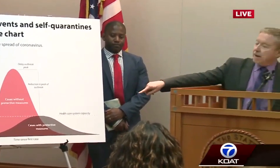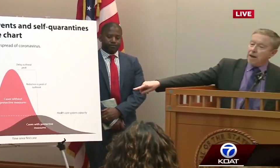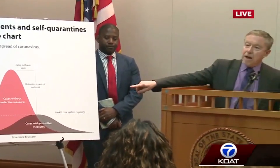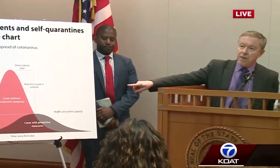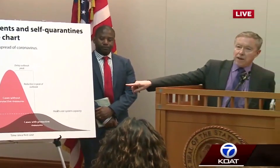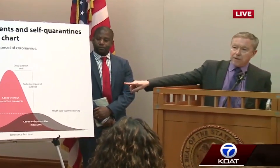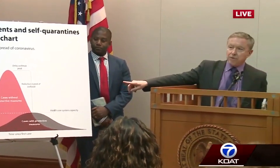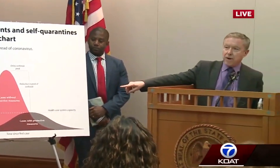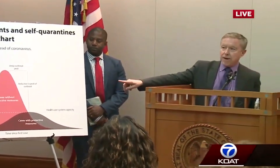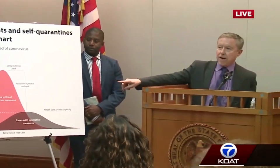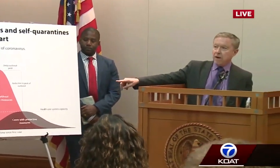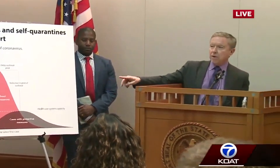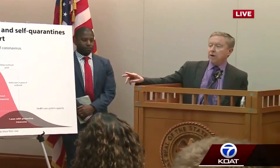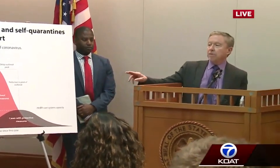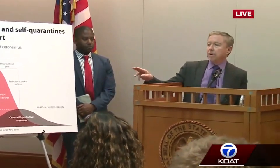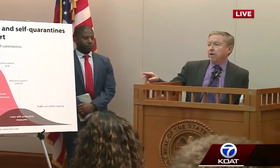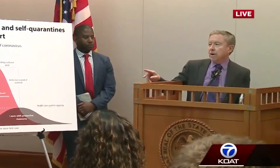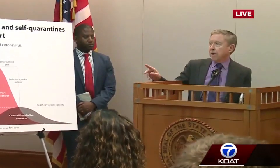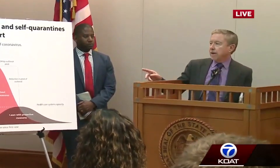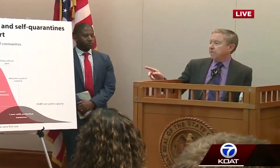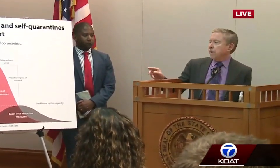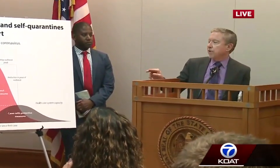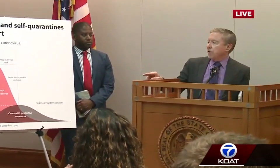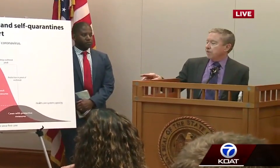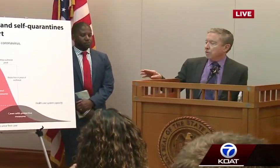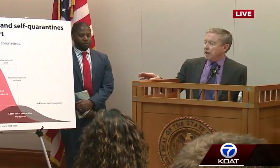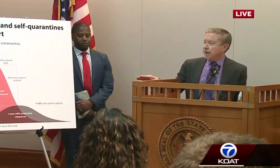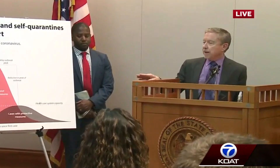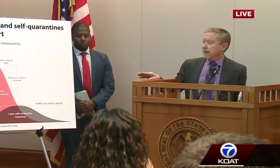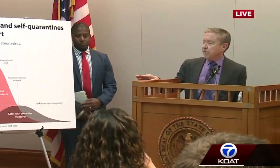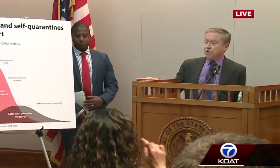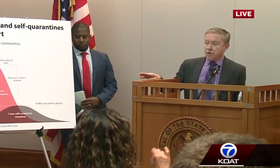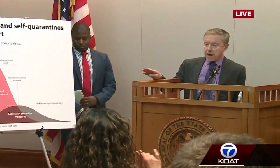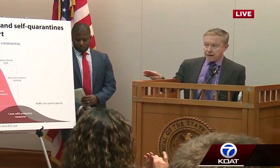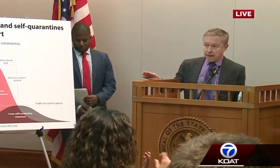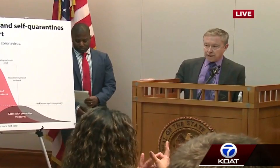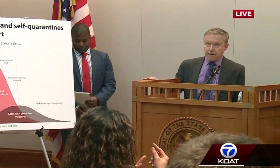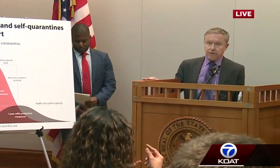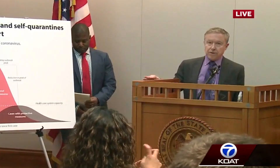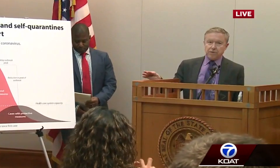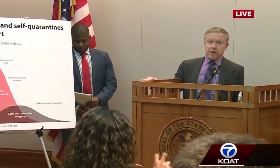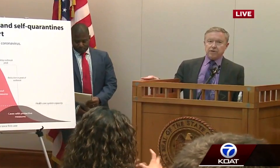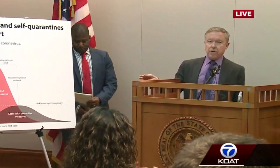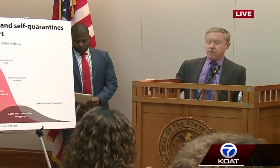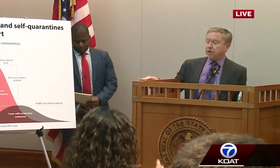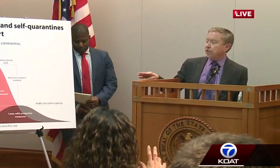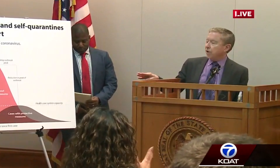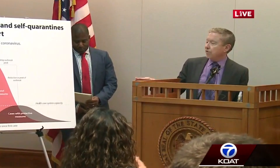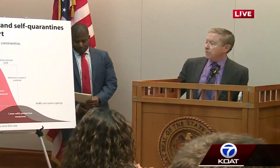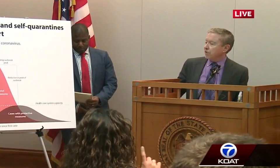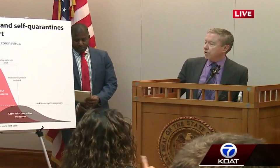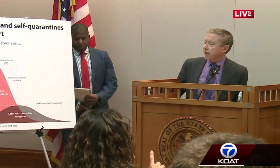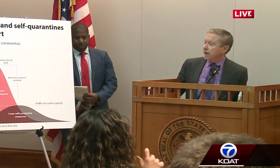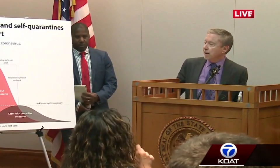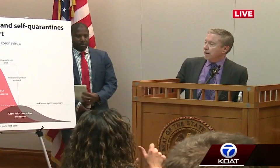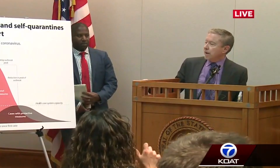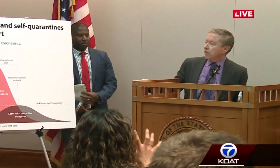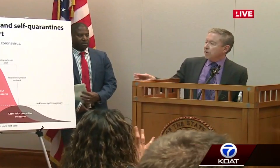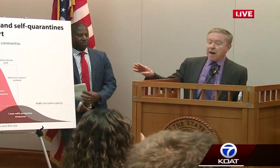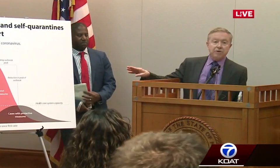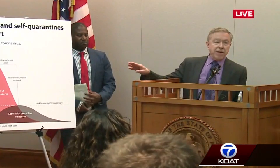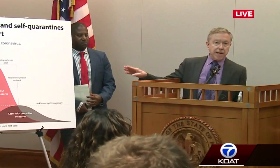this tail on the left right now of identified travel-related cases, we're not yet into the phase of community transmission,